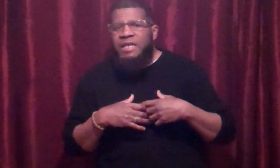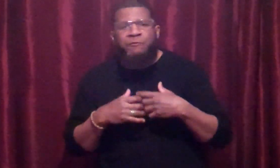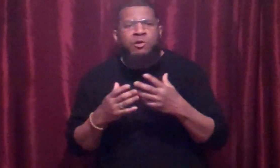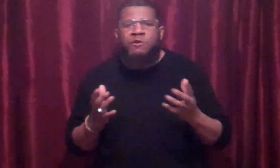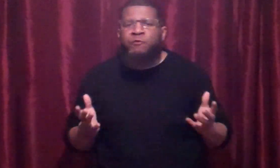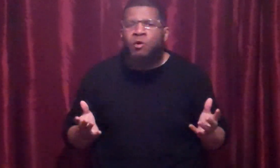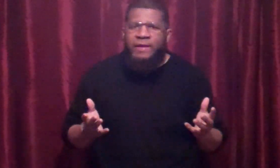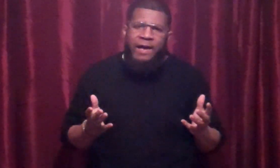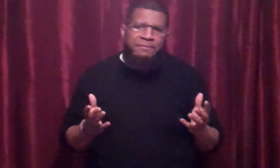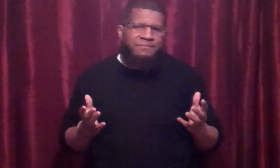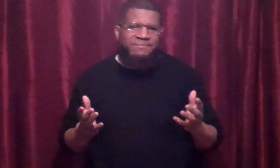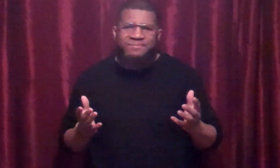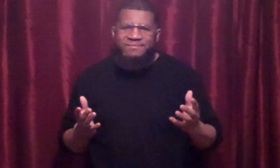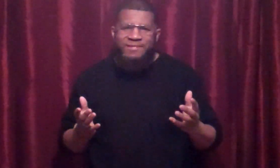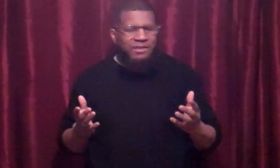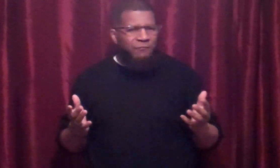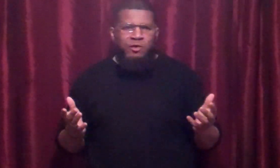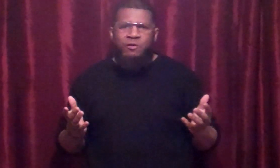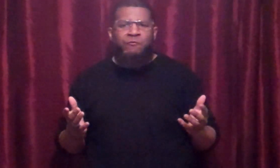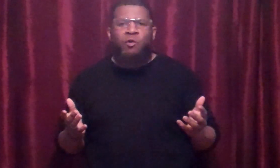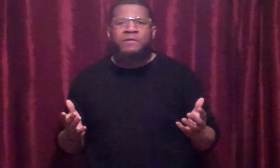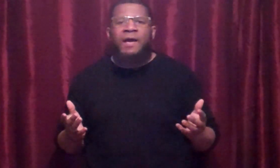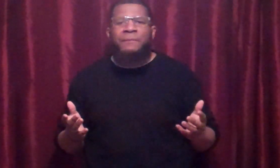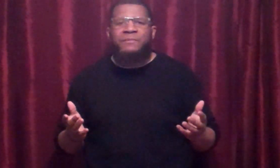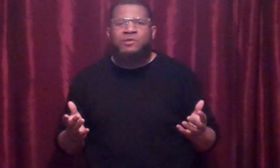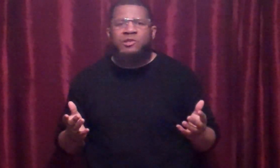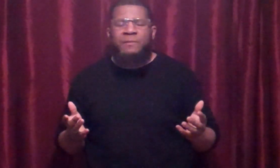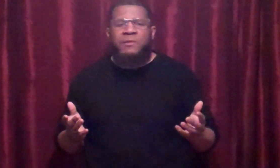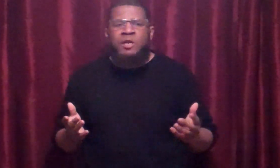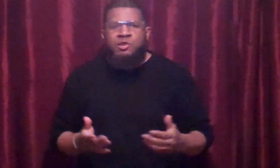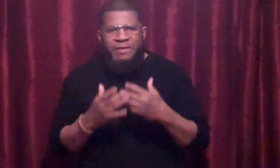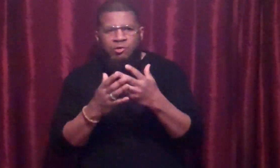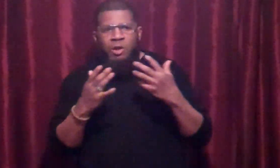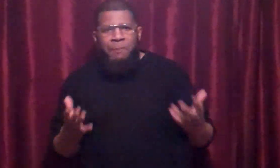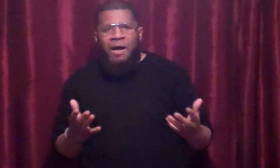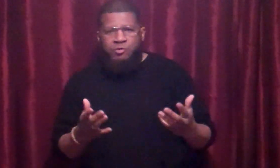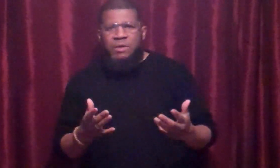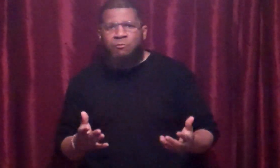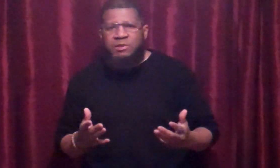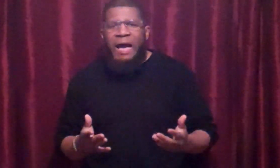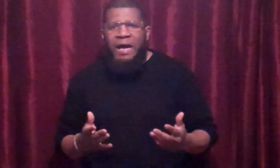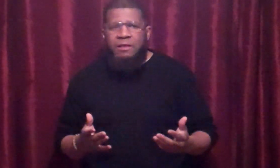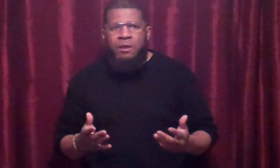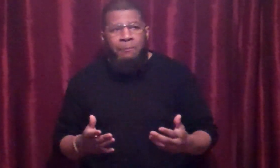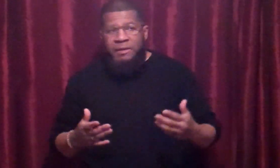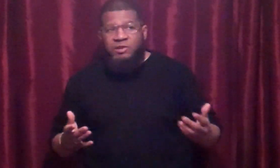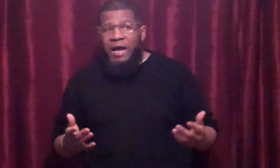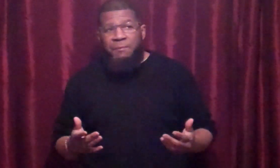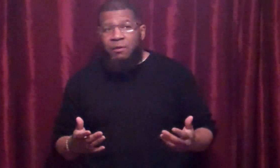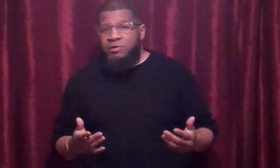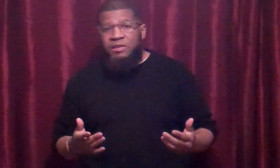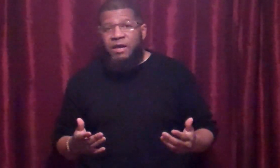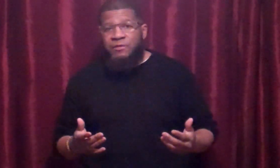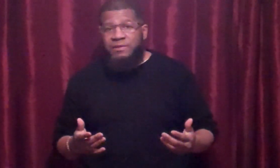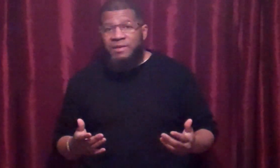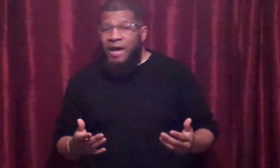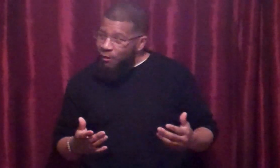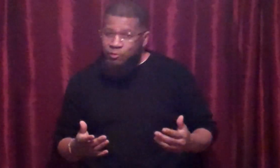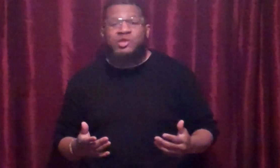never could afford that. I never could afford that, you see. So I started boxing when I was nine. By the time I was 11, I was